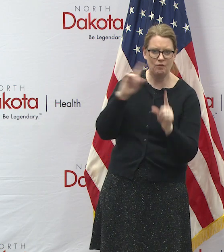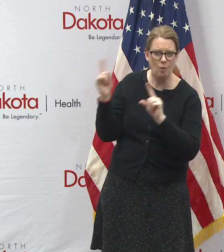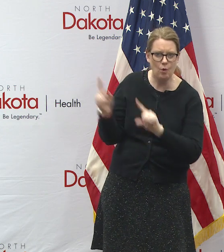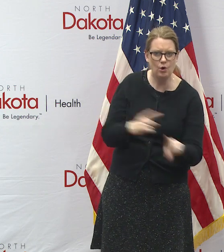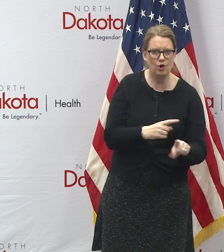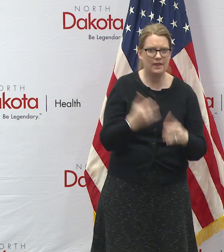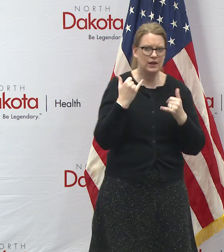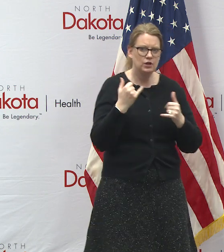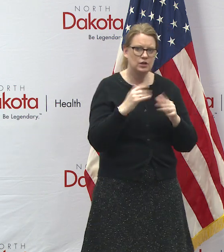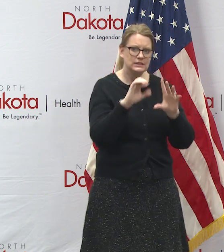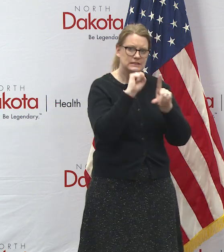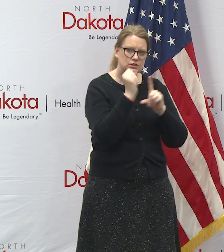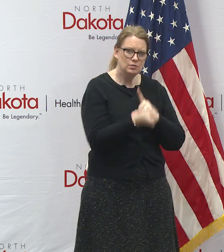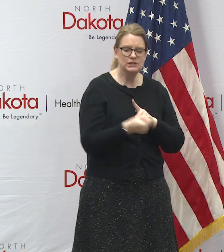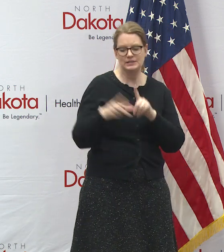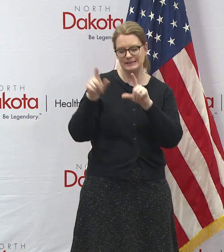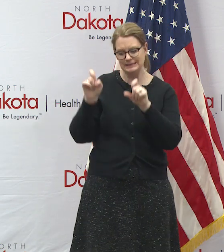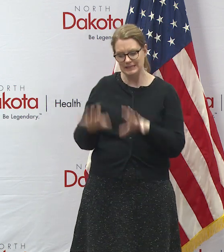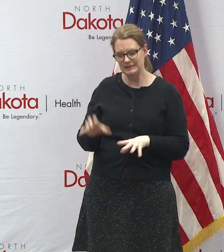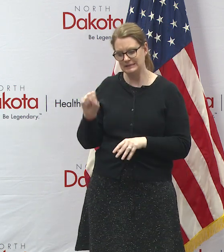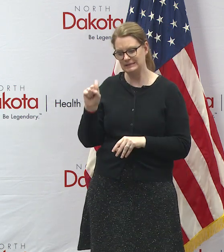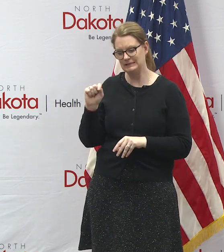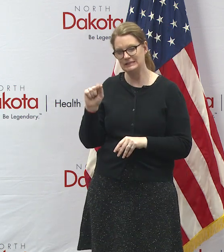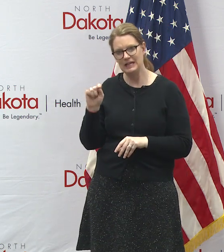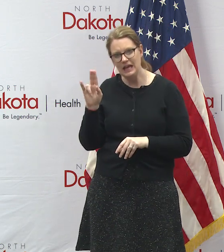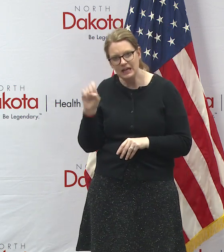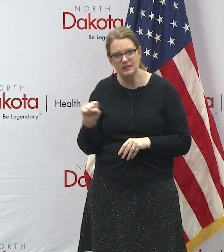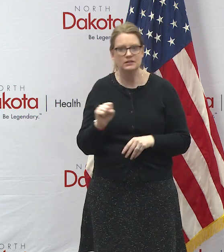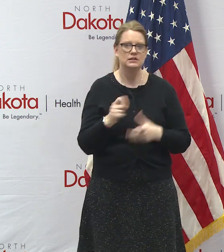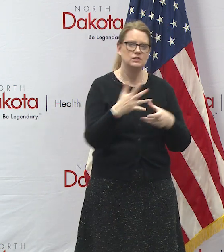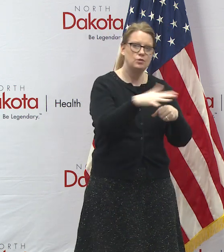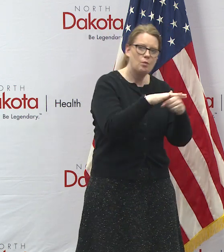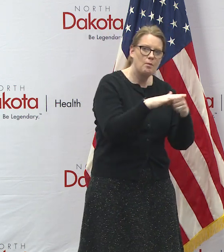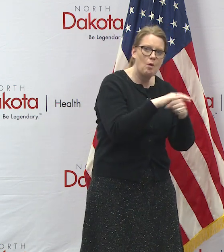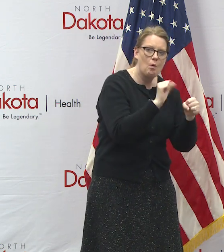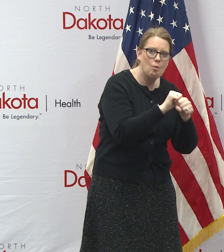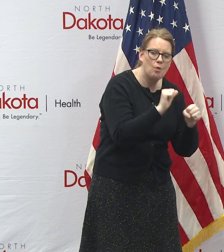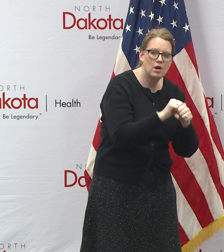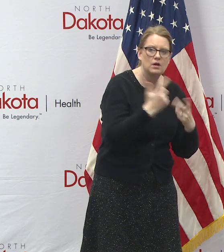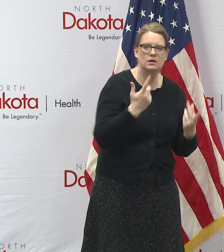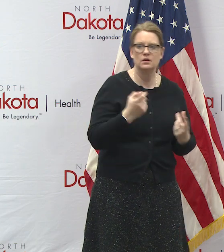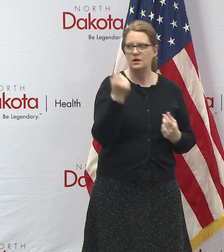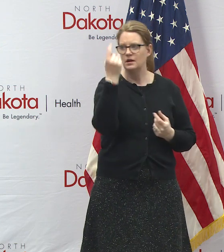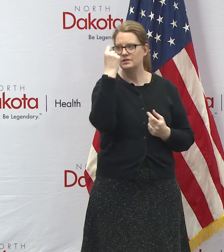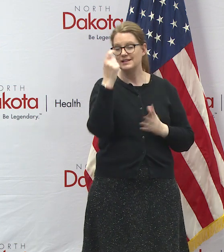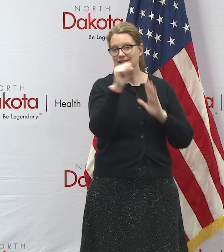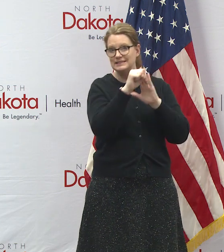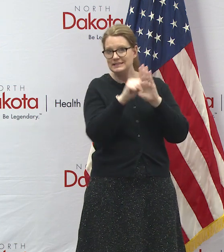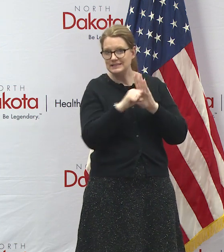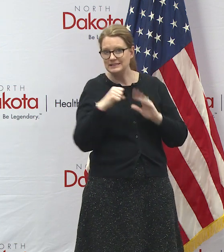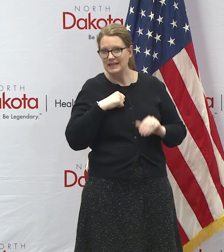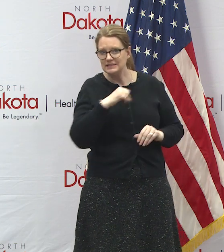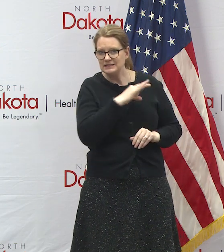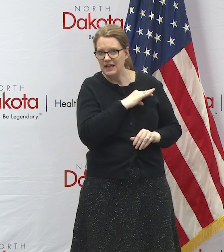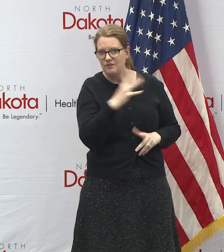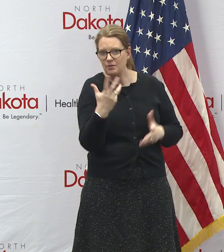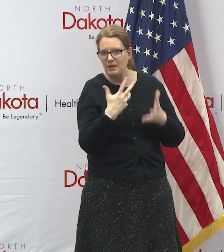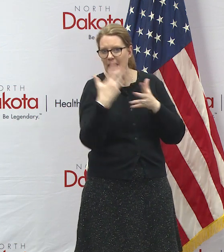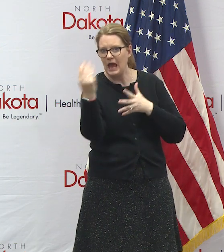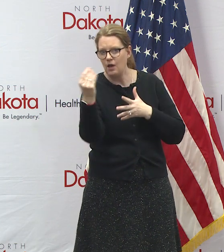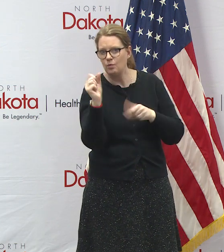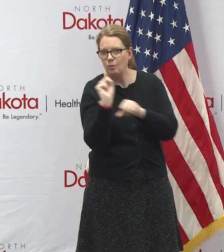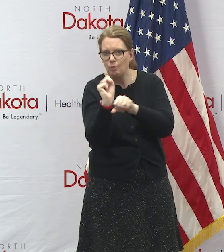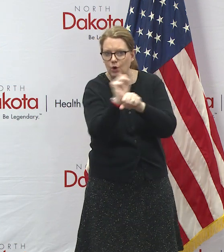level from testing status as always to remote work initiatives making sure that the state staff will be out doing their work